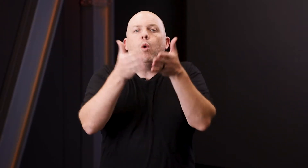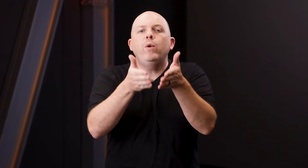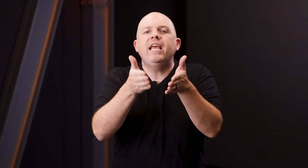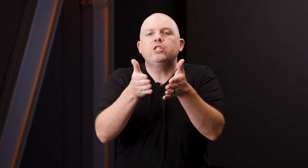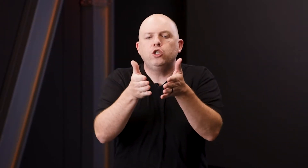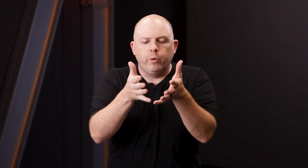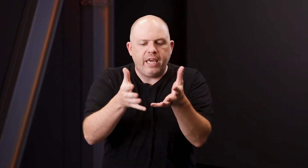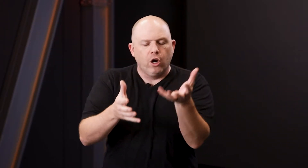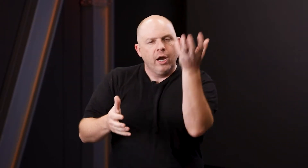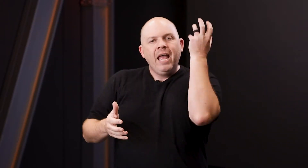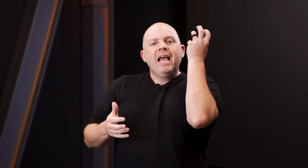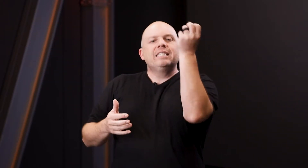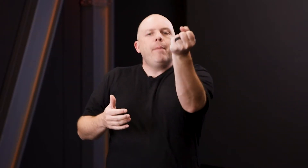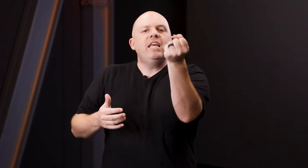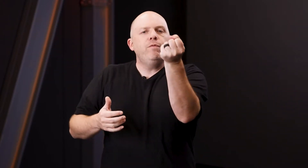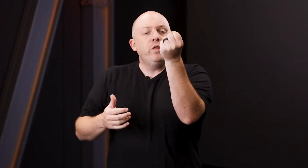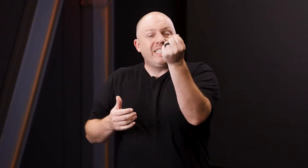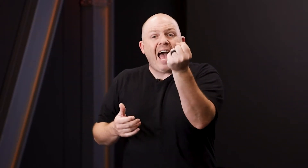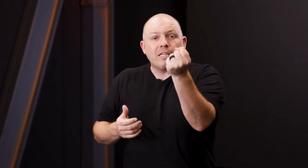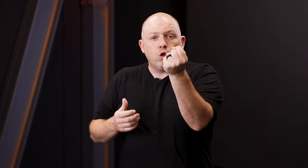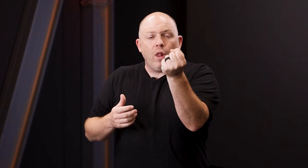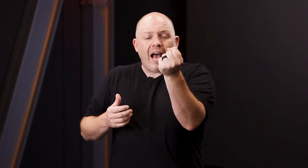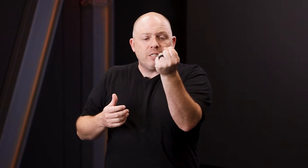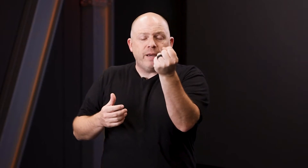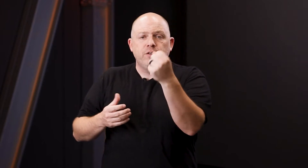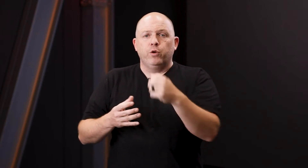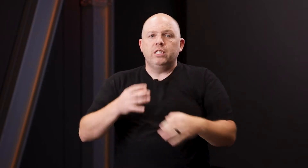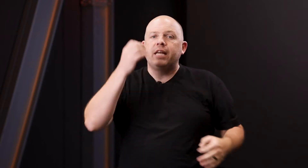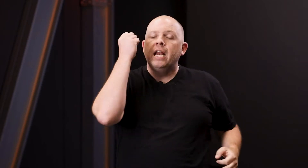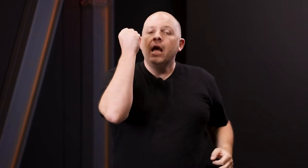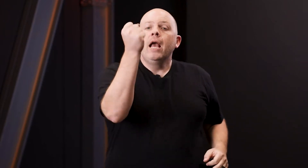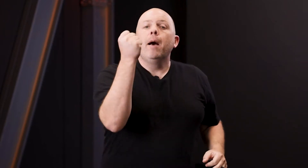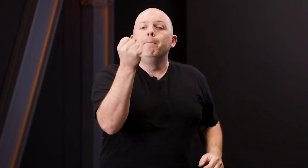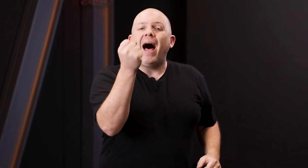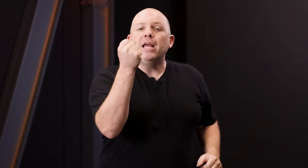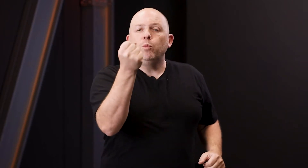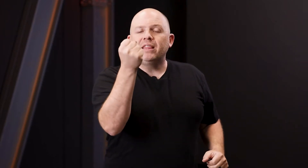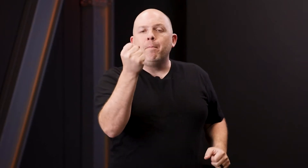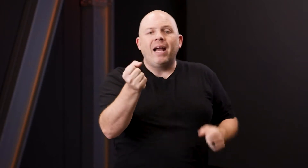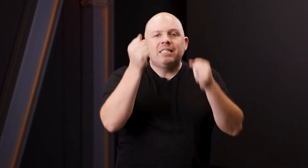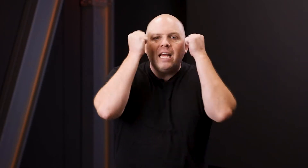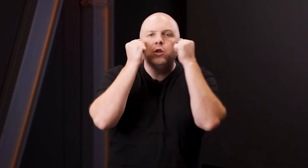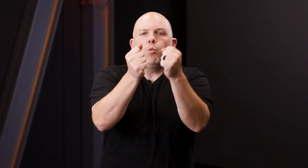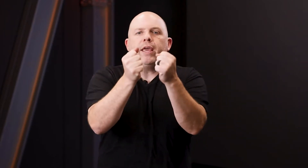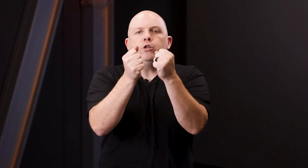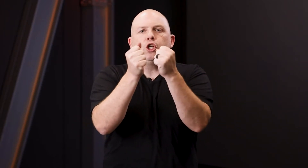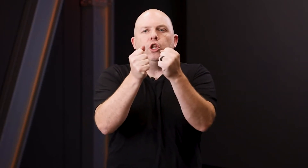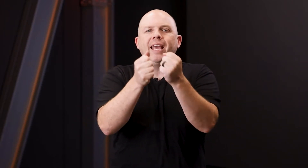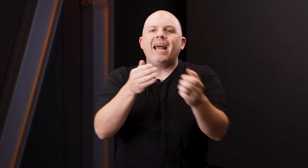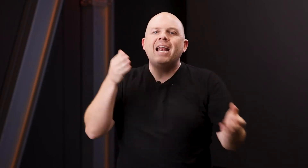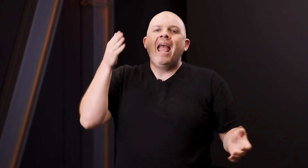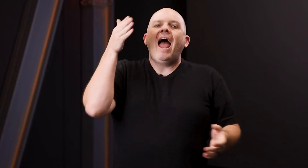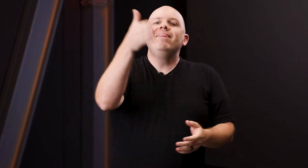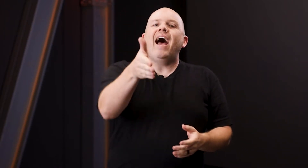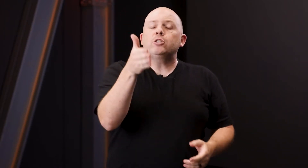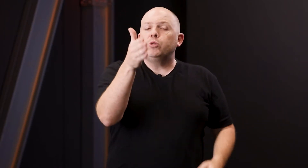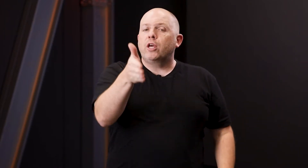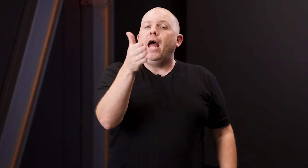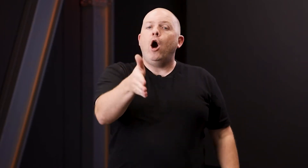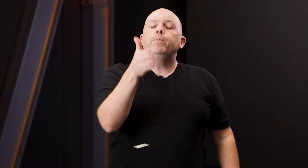What we get to do here is I'm going to give you the tactical aspects of real estate combined with the mindset and the way you should look at it. And that's what's going to help